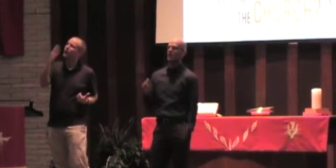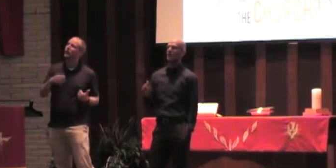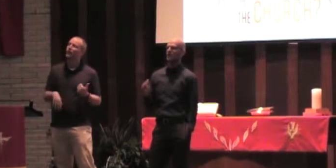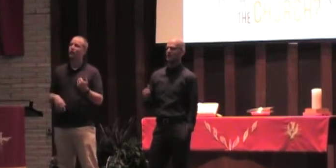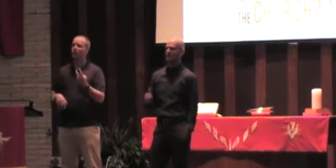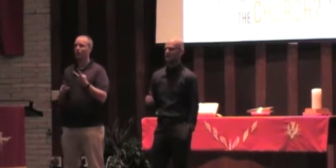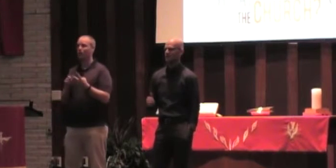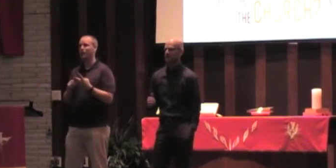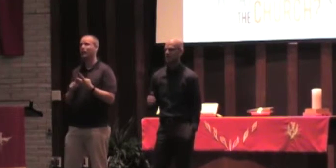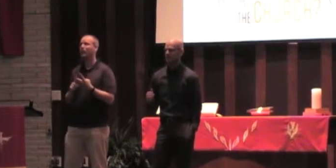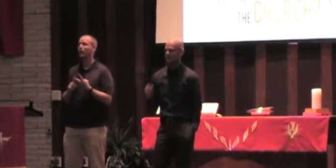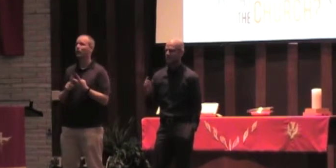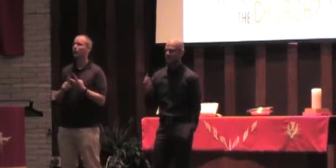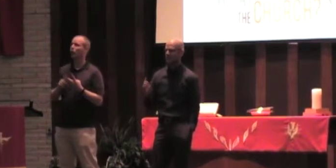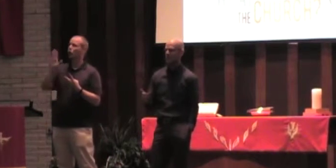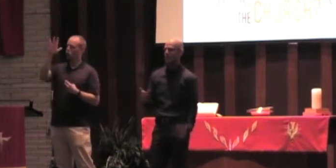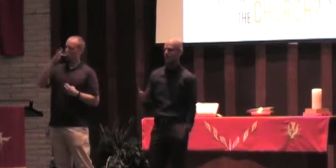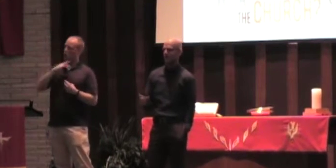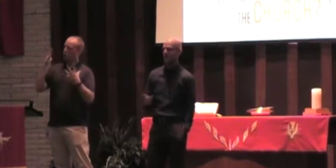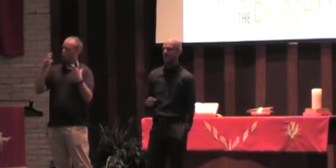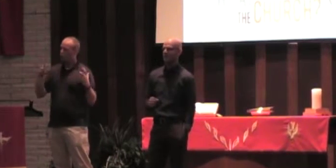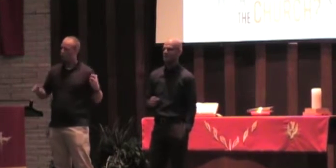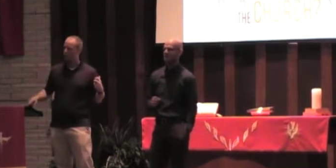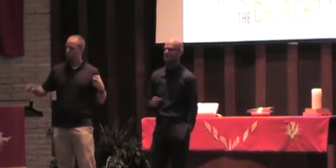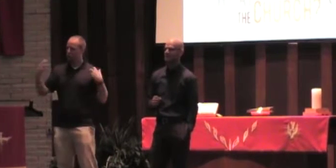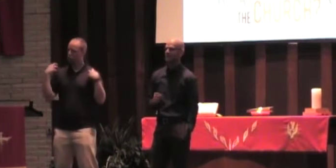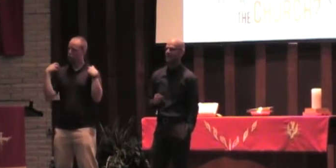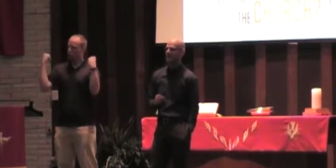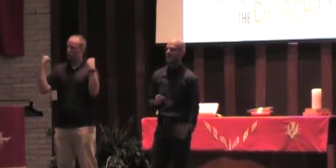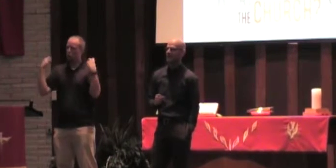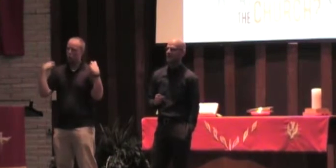restore all things that you have created.